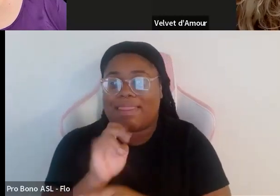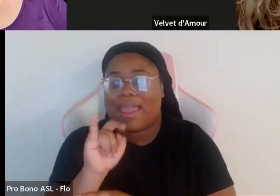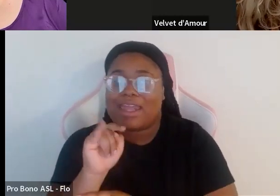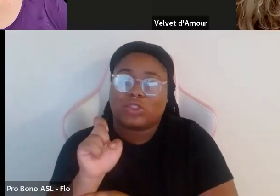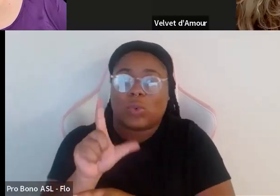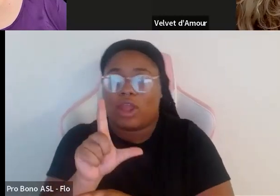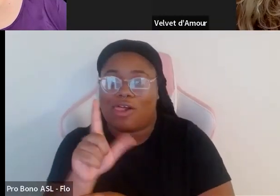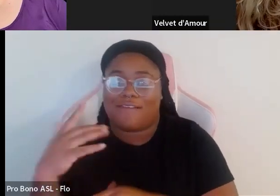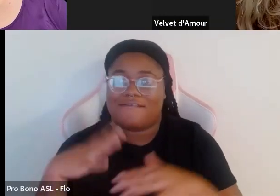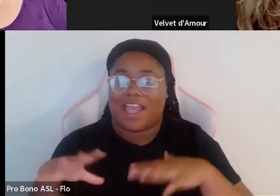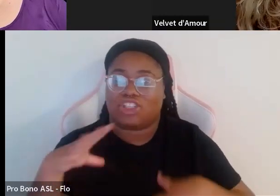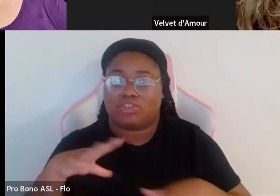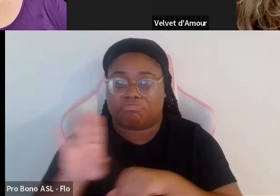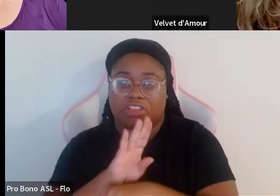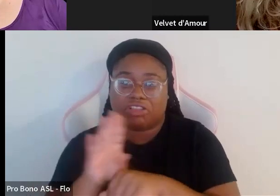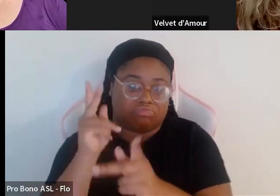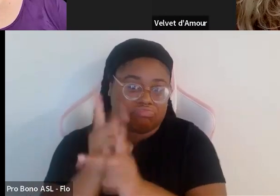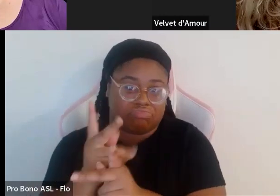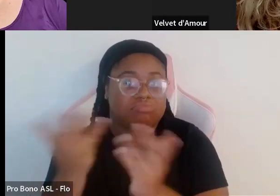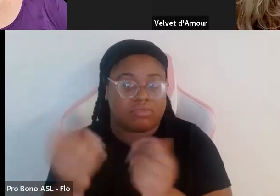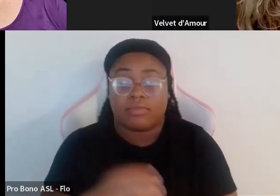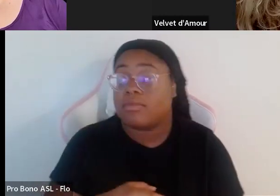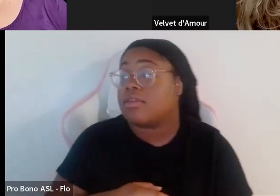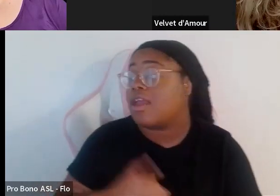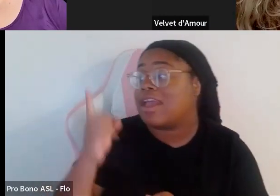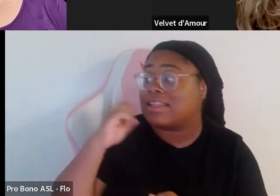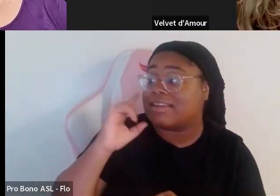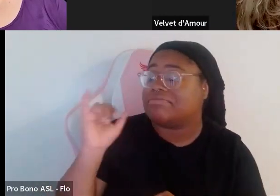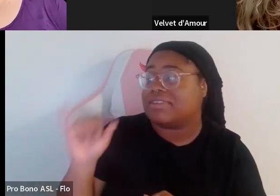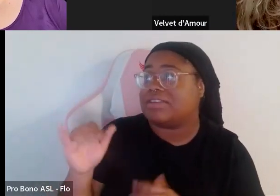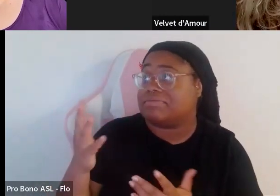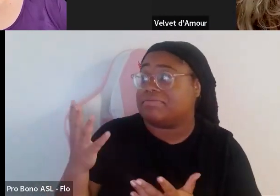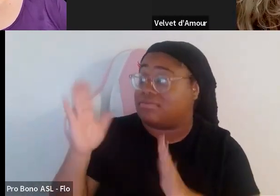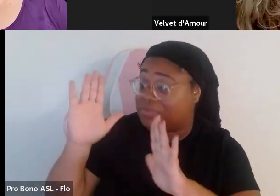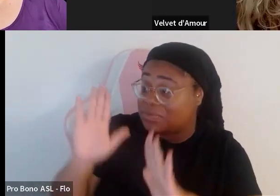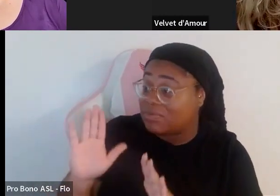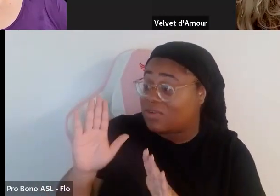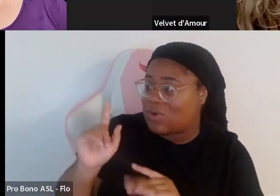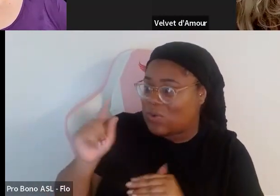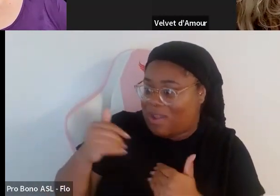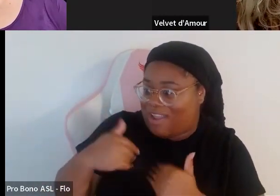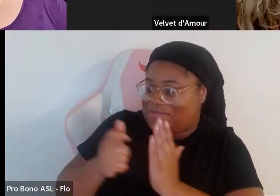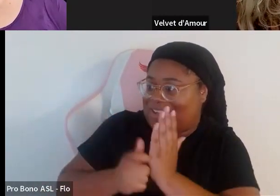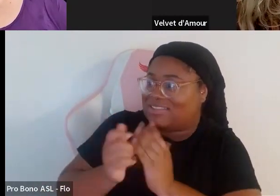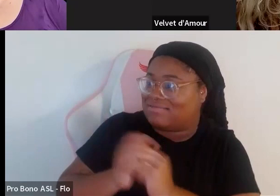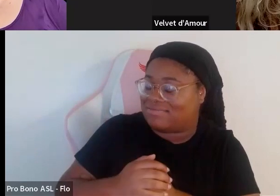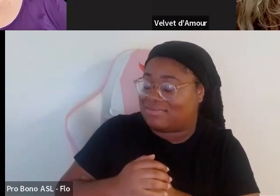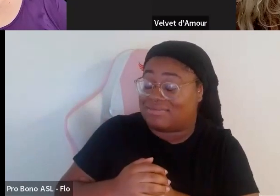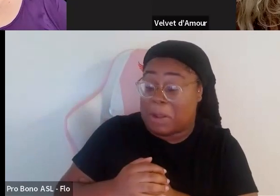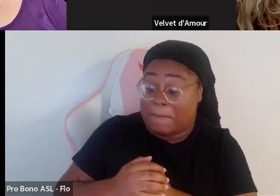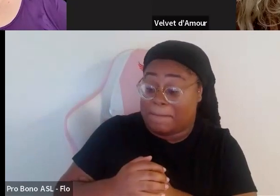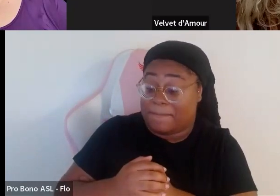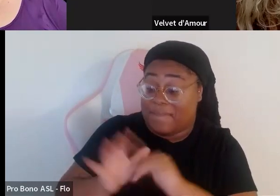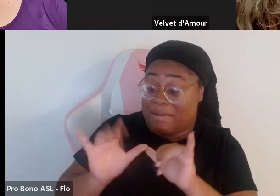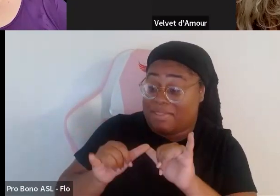that yeah and I think that it's wonderful that you have your magazine because I feel like plus size